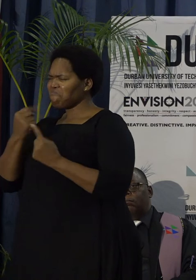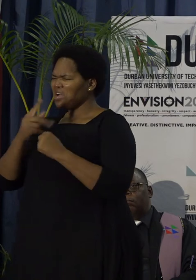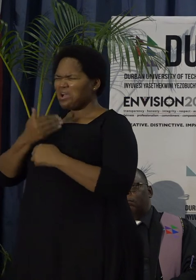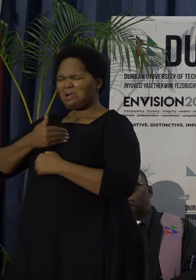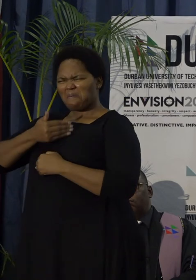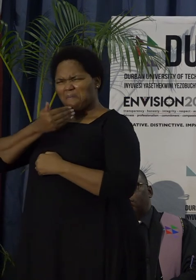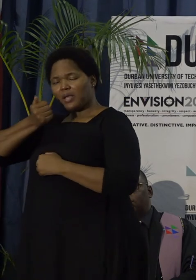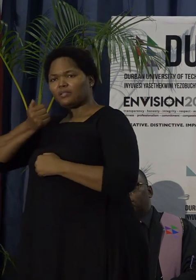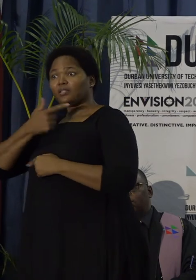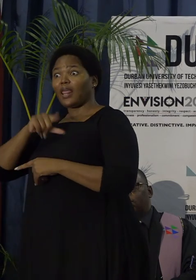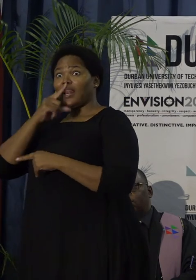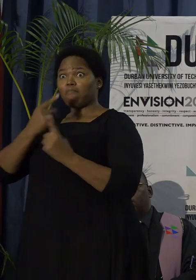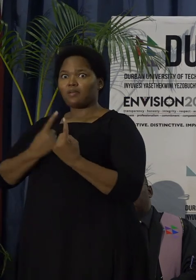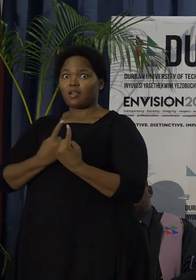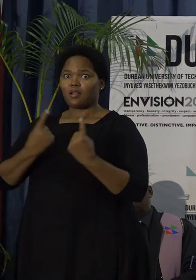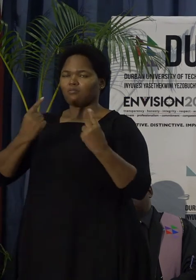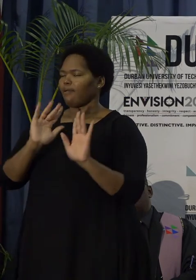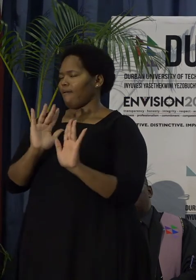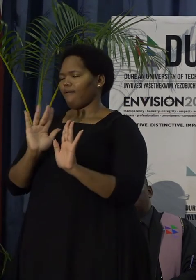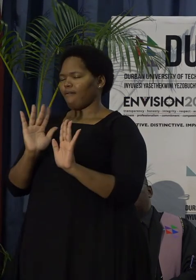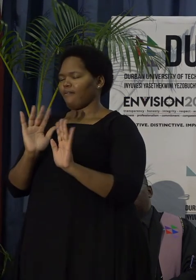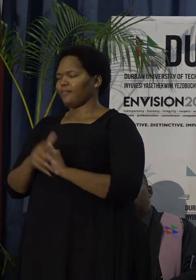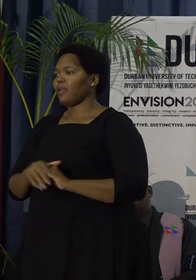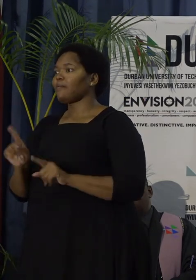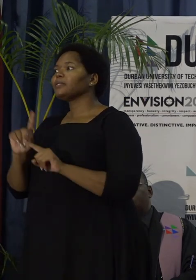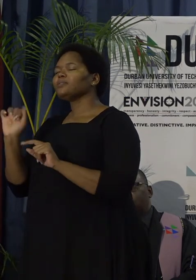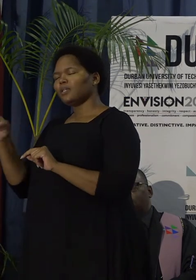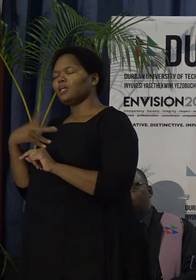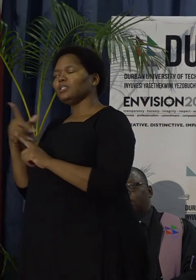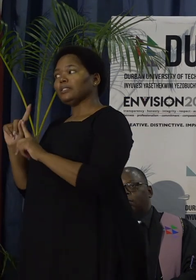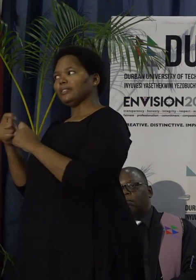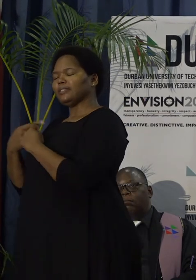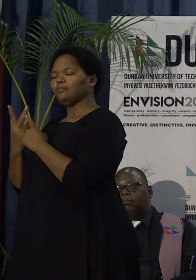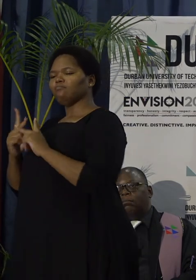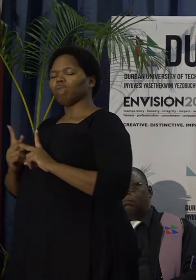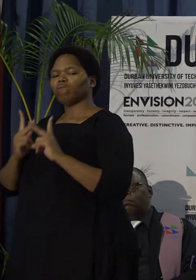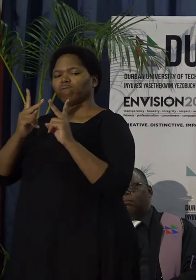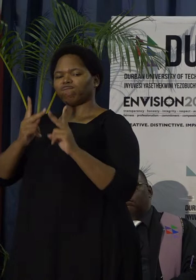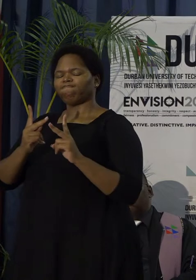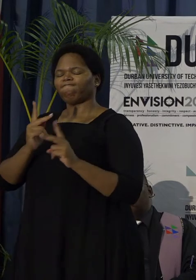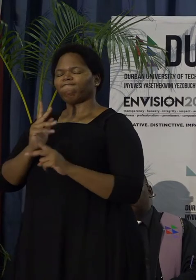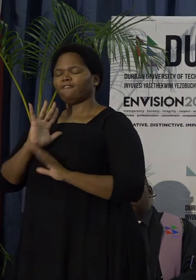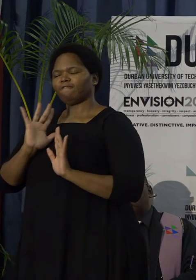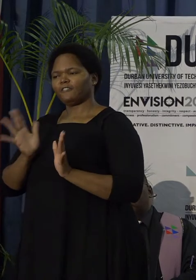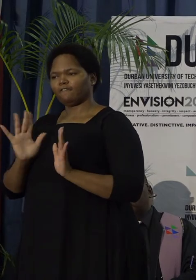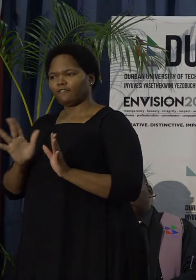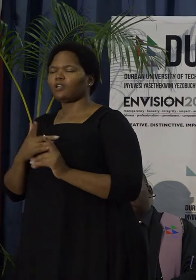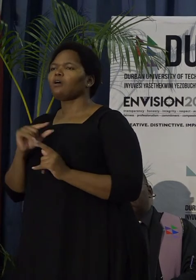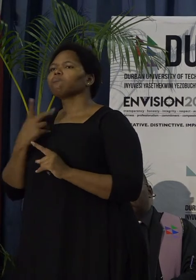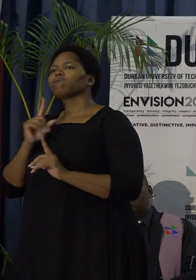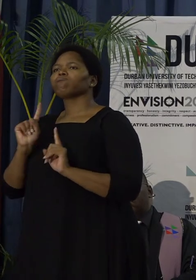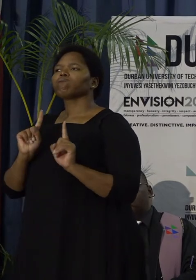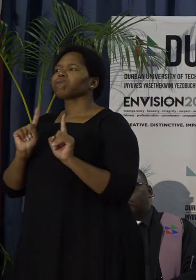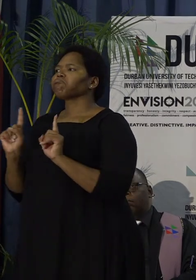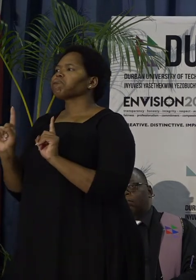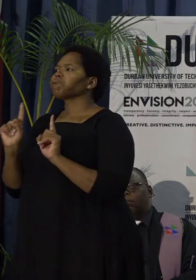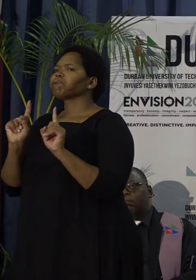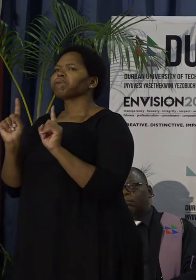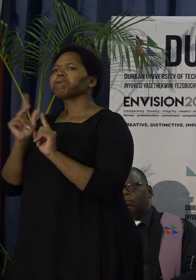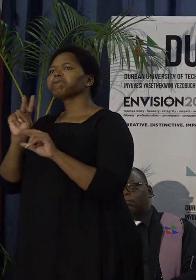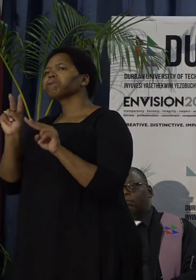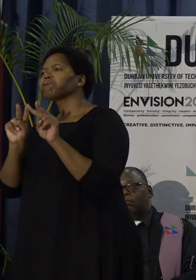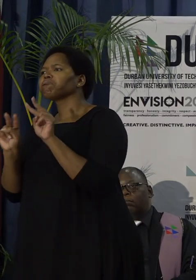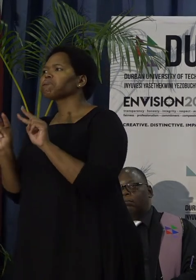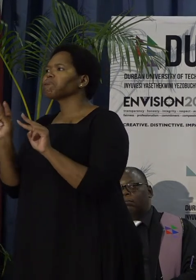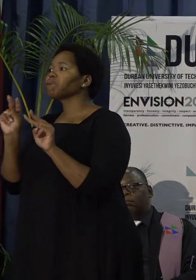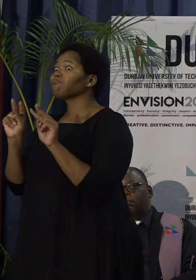I'm not going to mention names, they did. They said, after doing a walkabout in some of